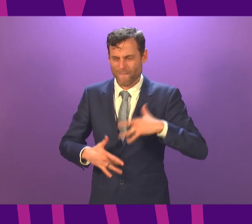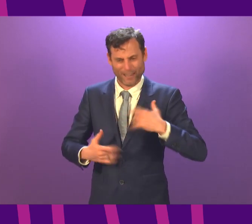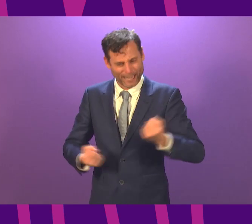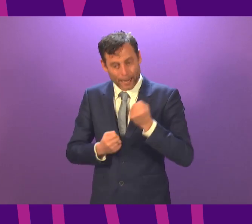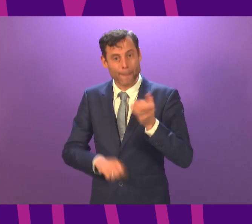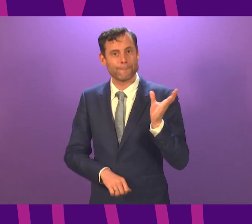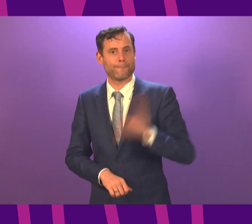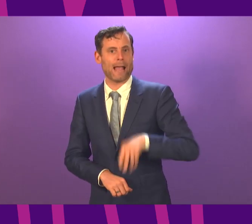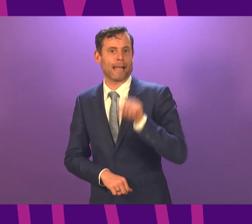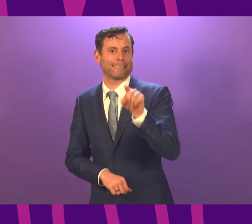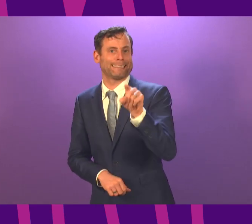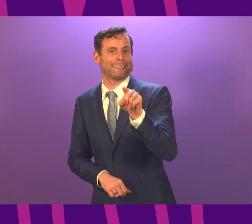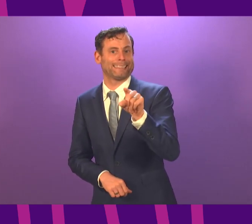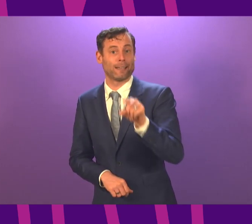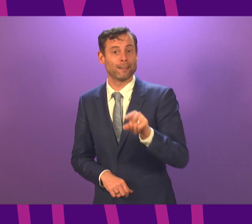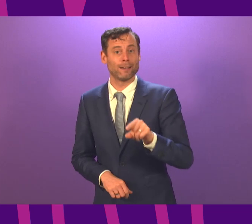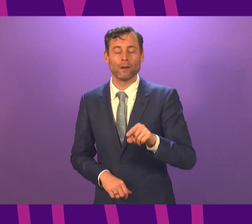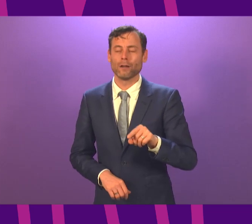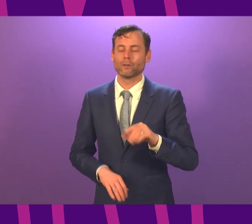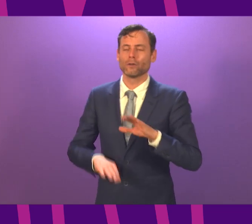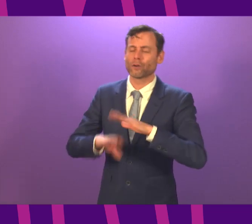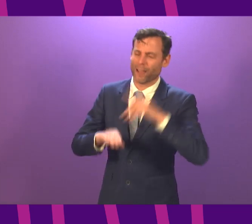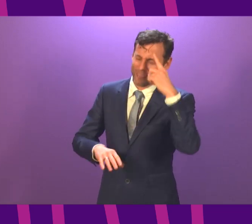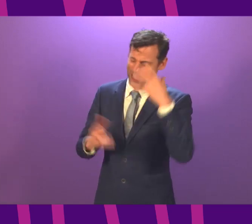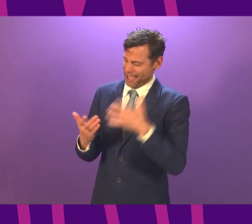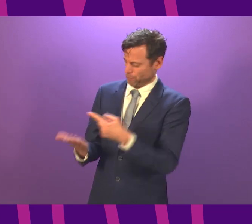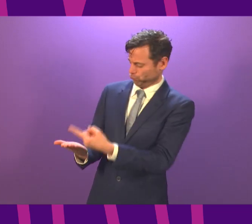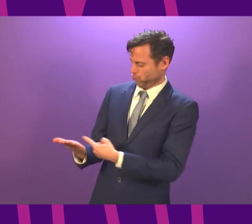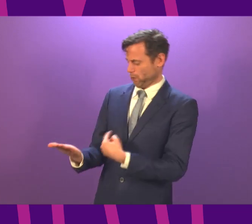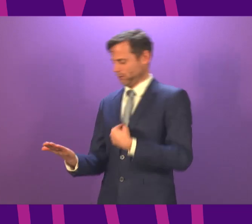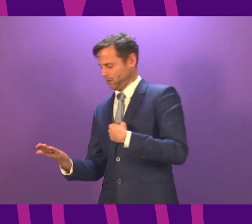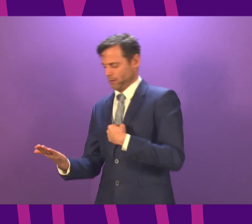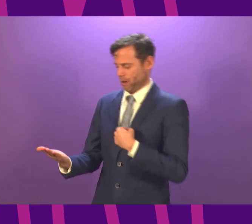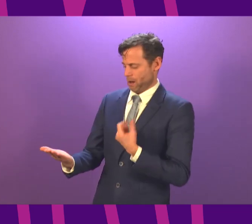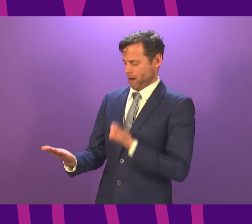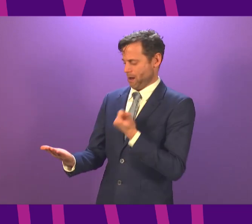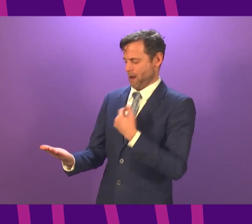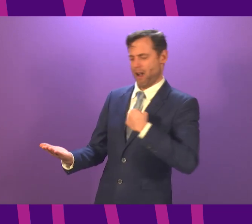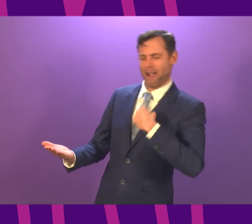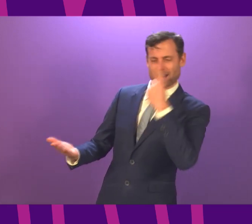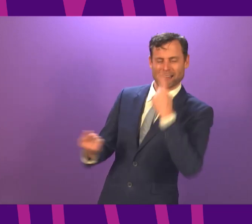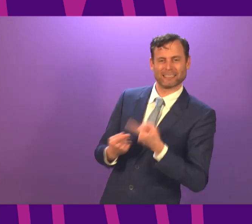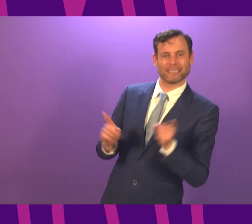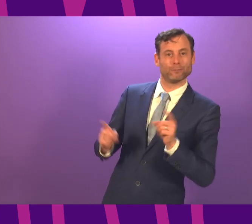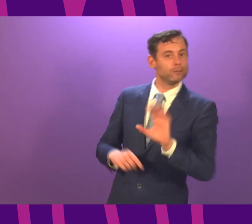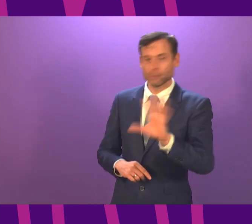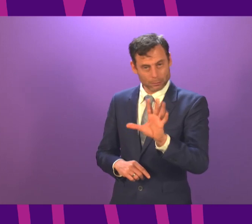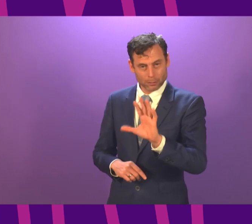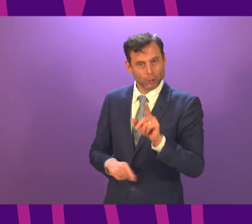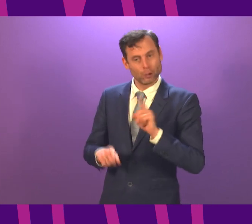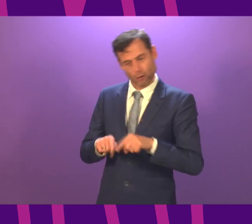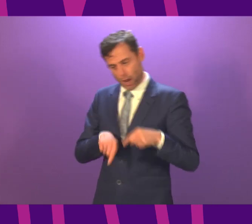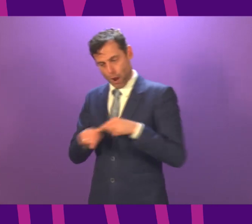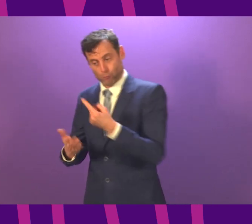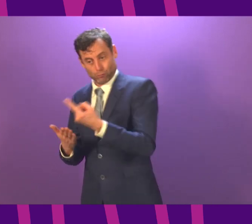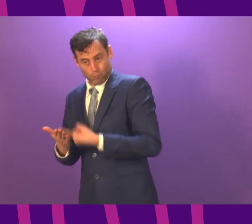why people want to get as much normality as possible, but the attitude we all need to have right now is what is the maximum we can do to limit the spread